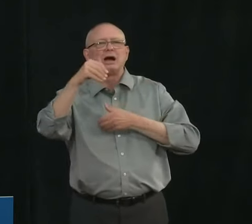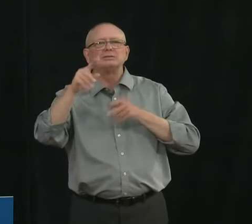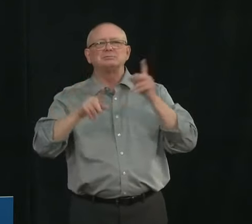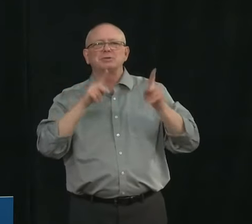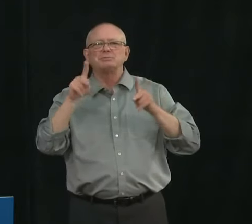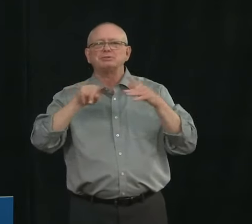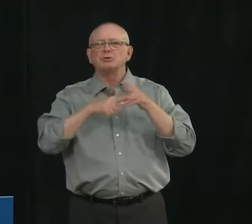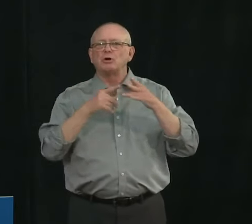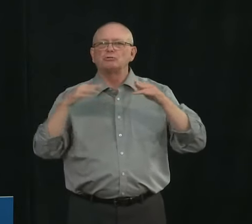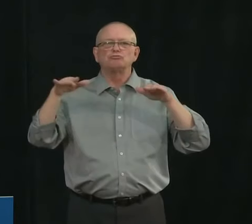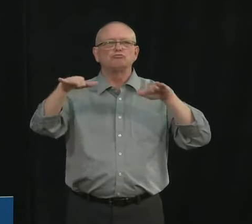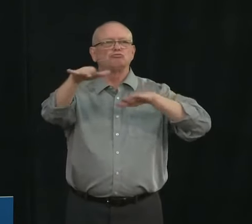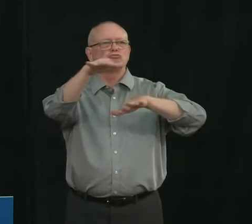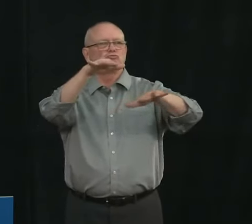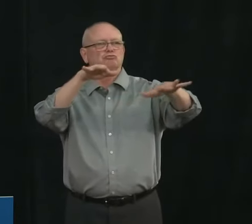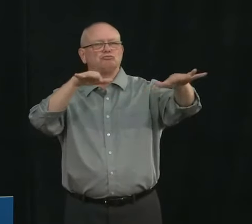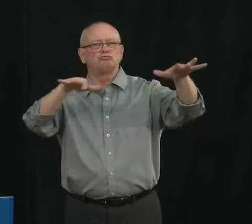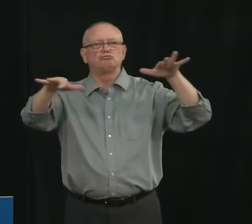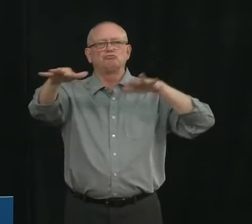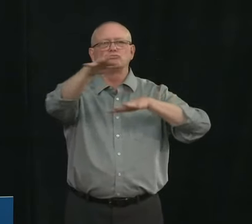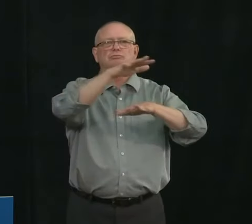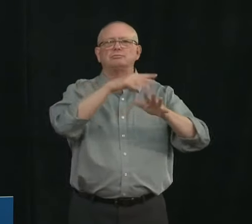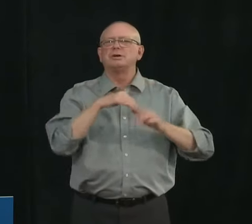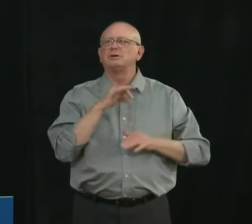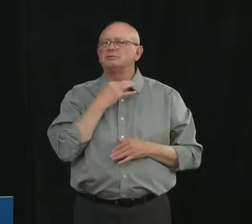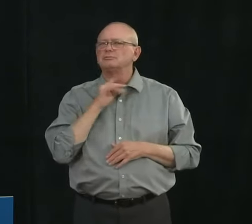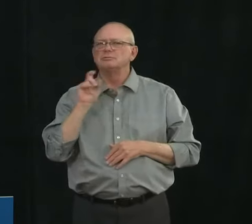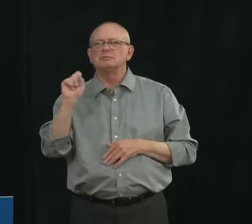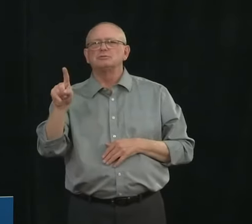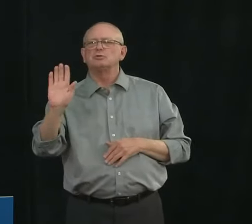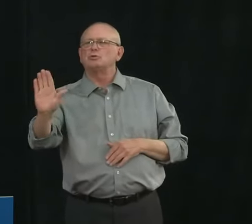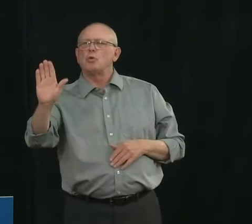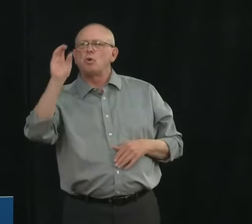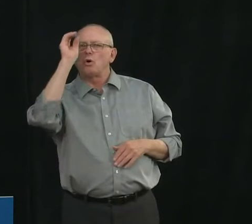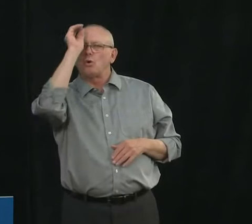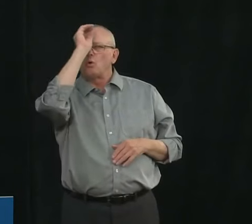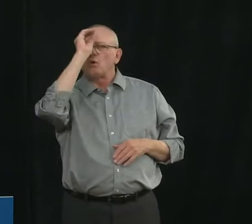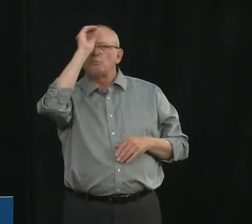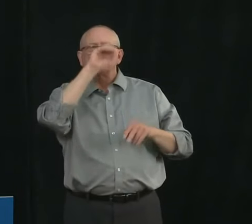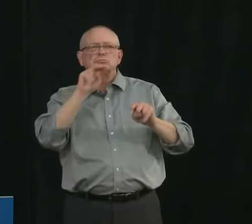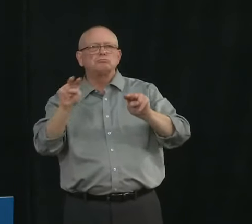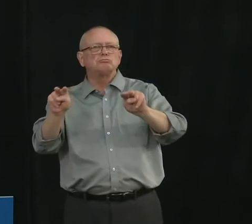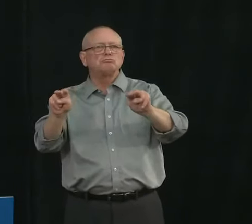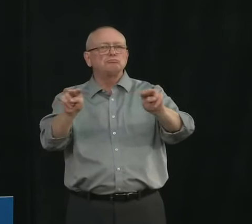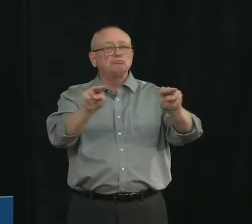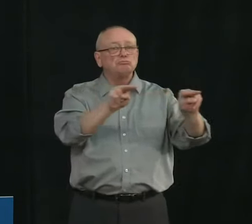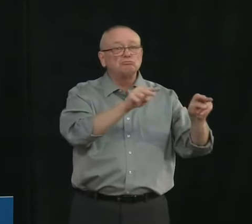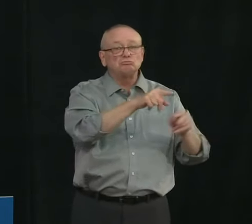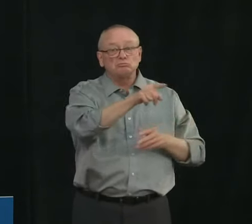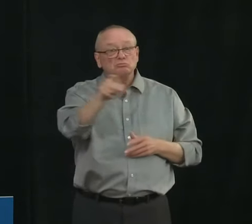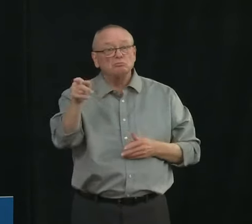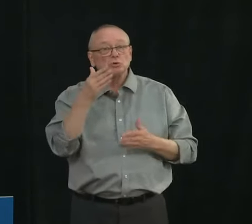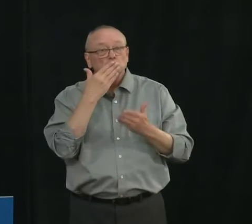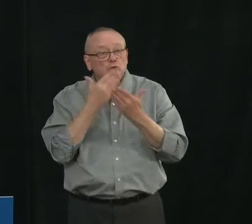from your view how well are Albertans doing at staying safe and respecting public health restrictions while resuming these activities?